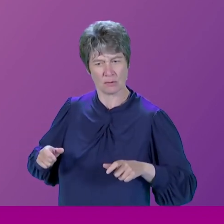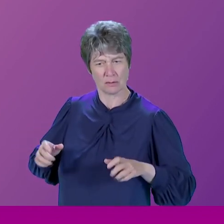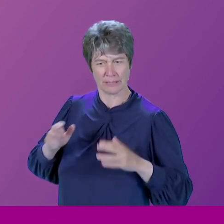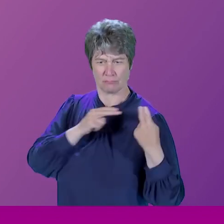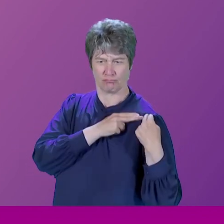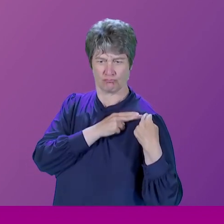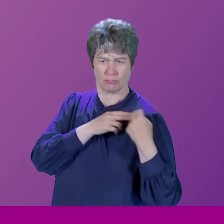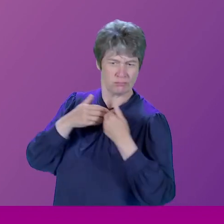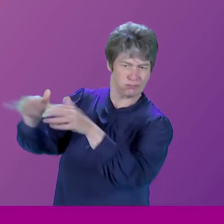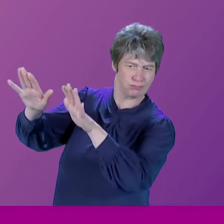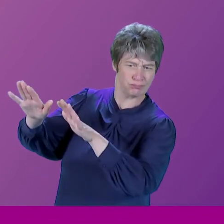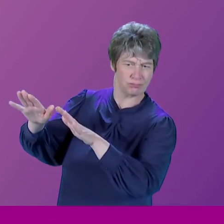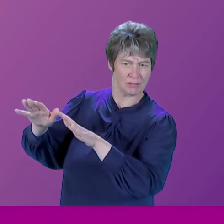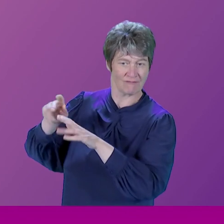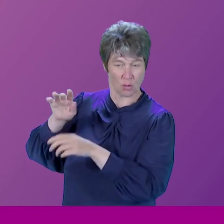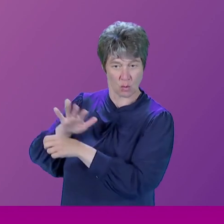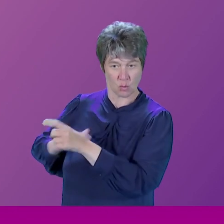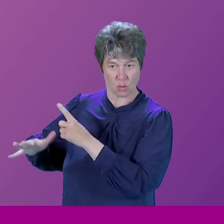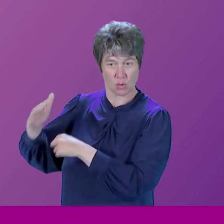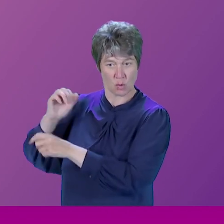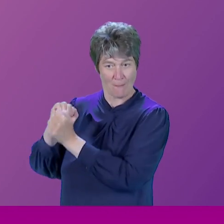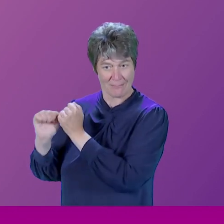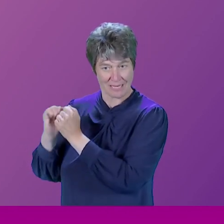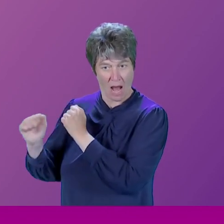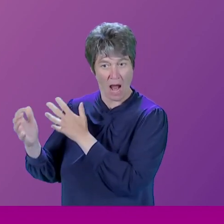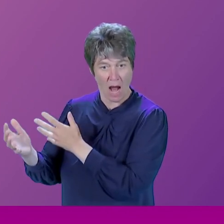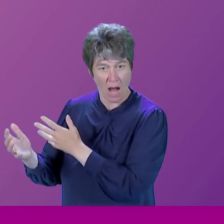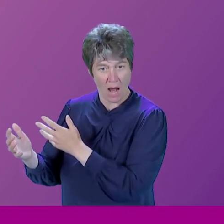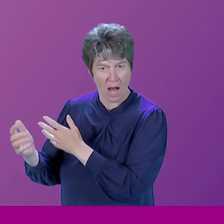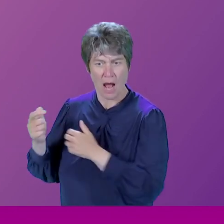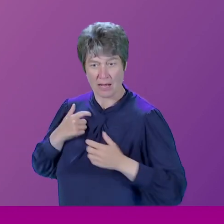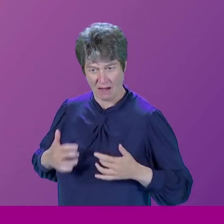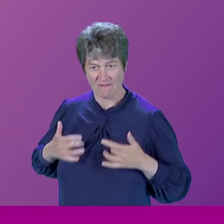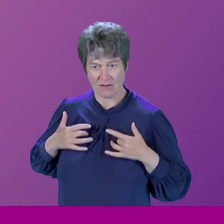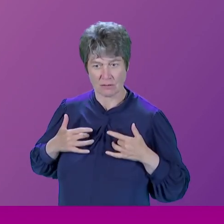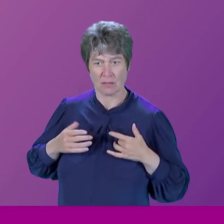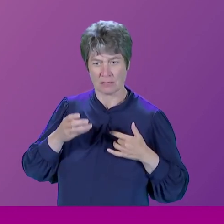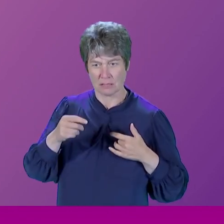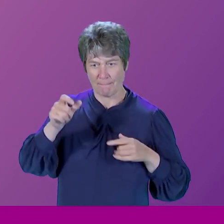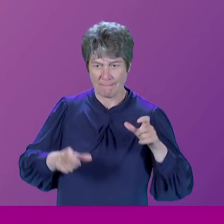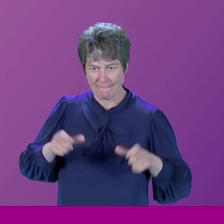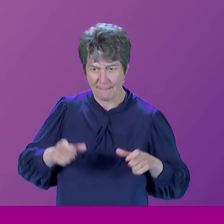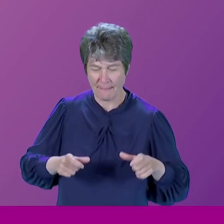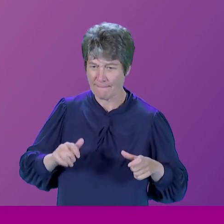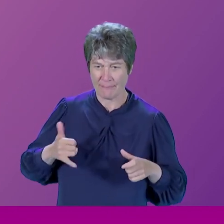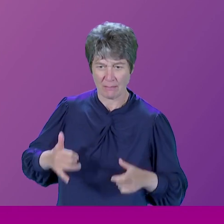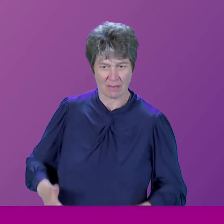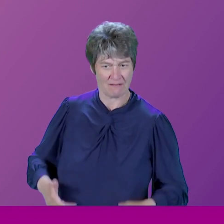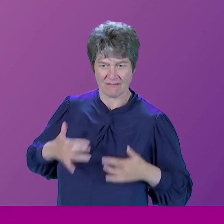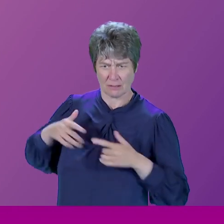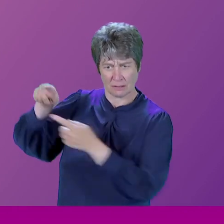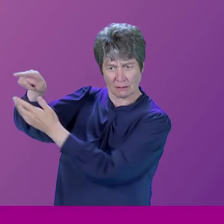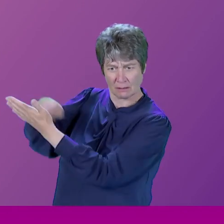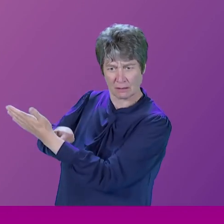wearing. They find it wearing for themselves, they find it very wearing for their families, for their spouse, for their children. Horrible.